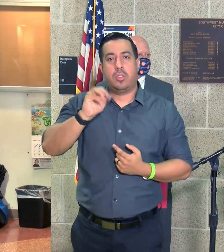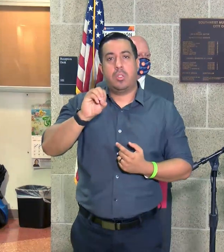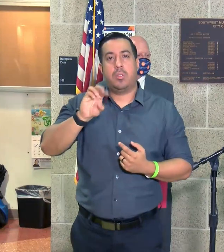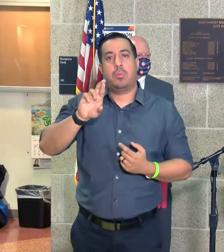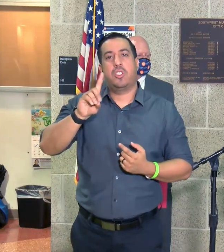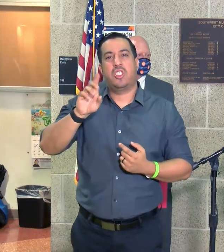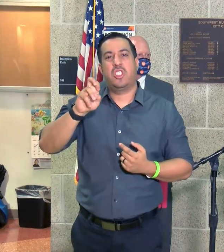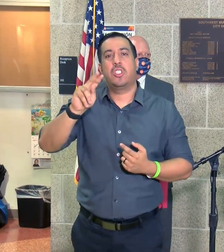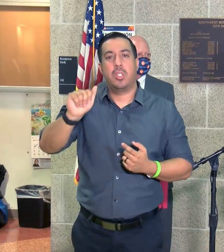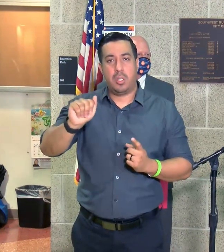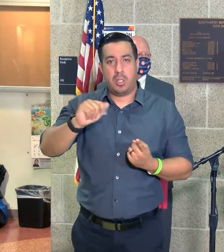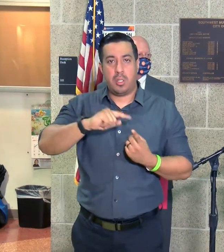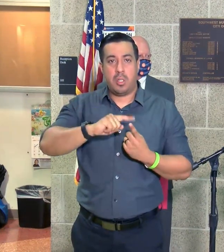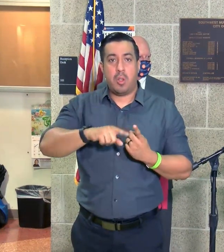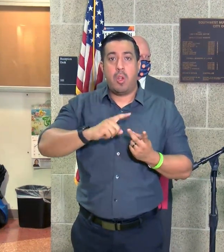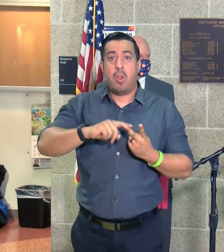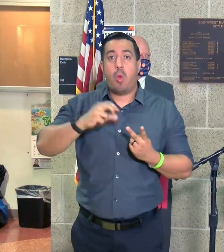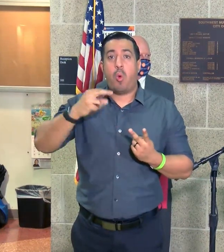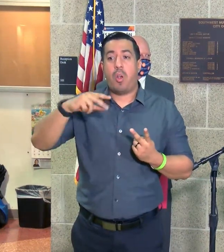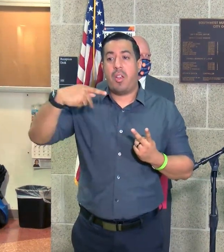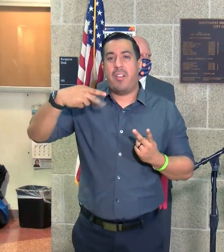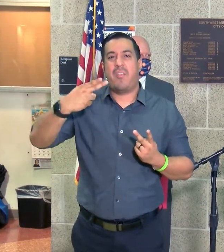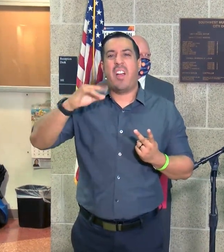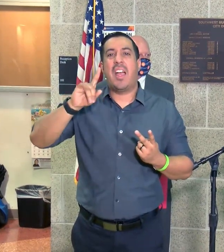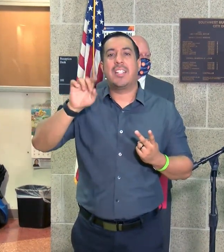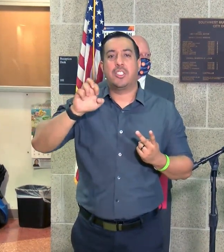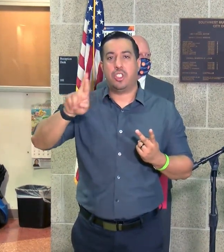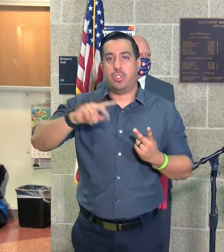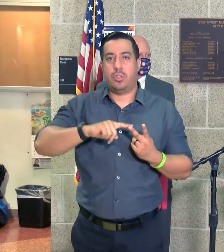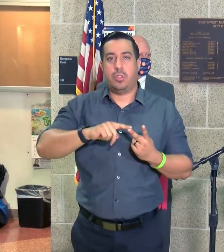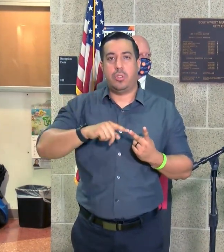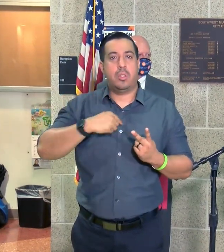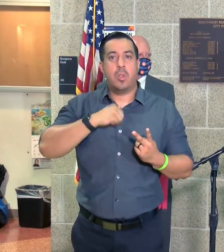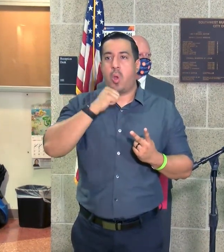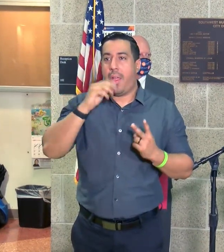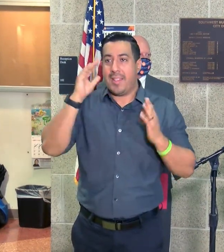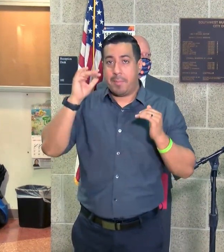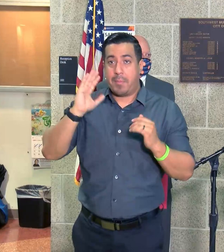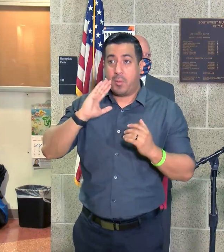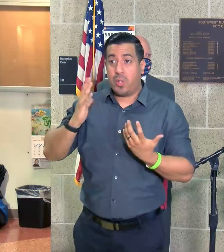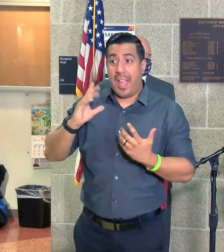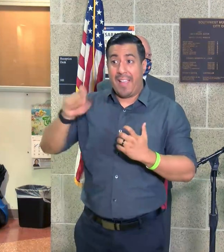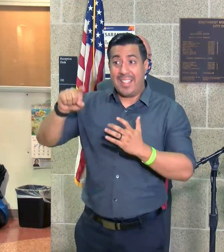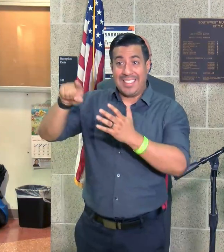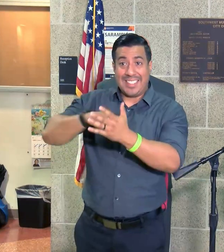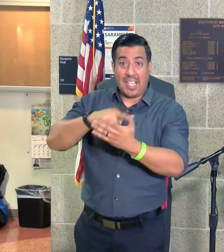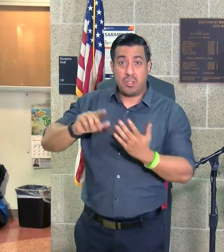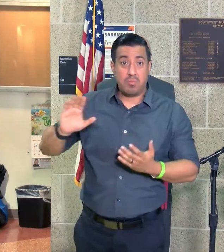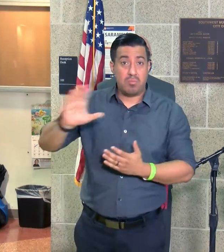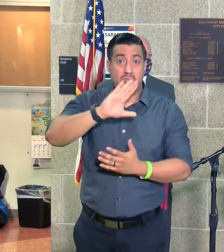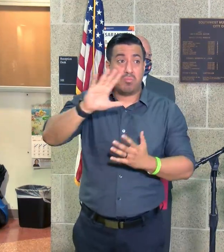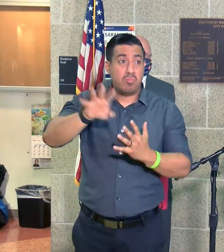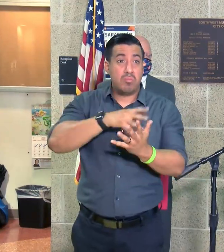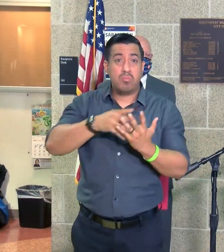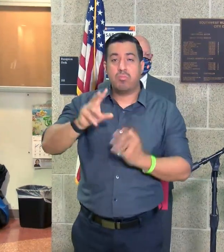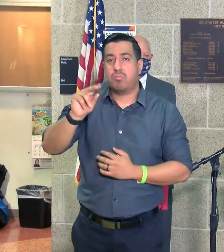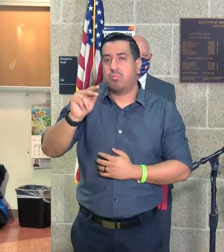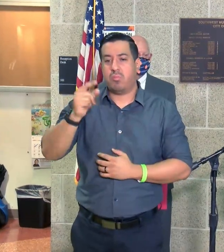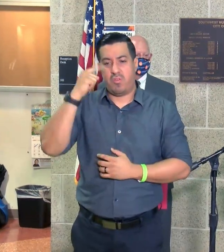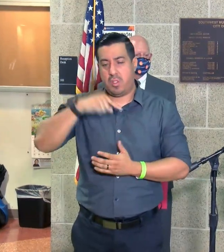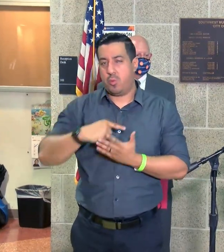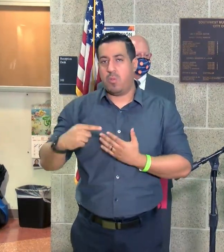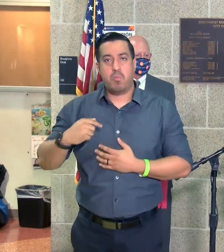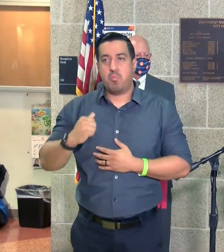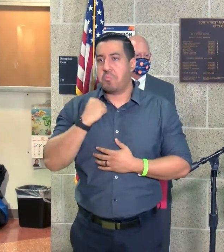We primarily will use the city Pfizer and Moderna. So we don't anticipate having to cancel any scheduled appointments for this